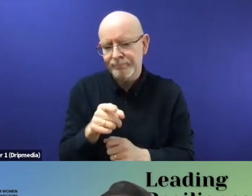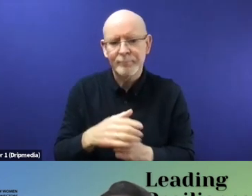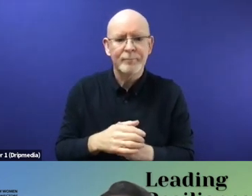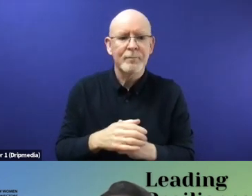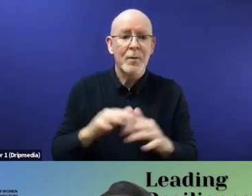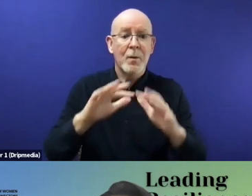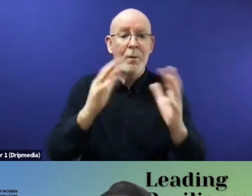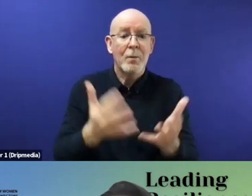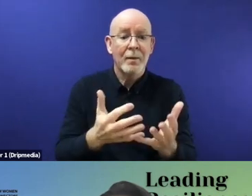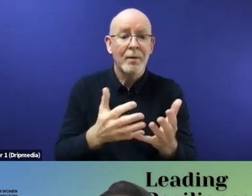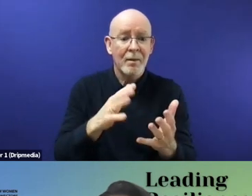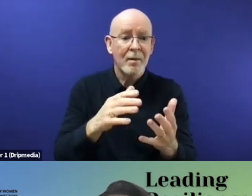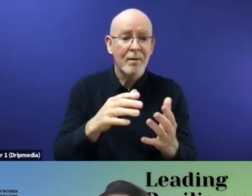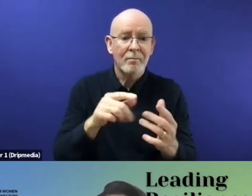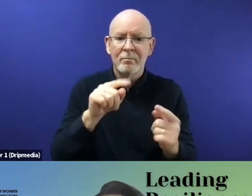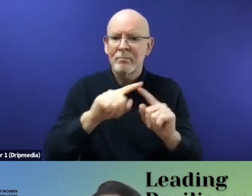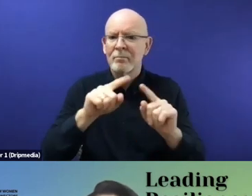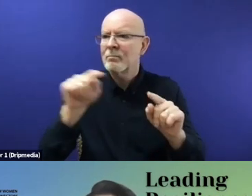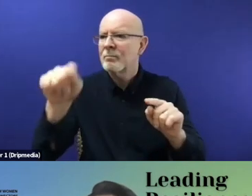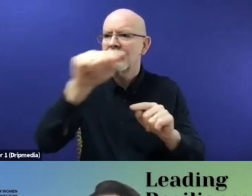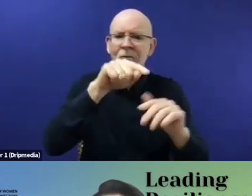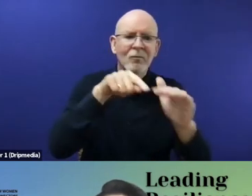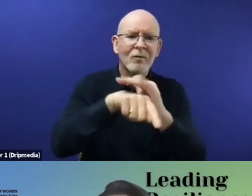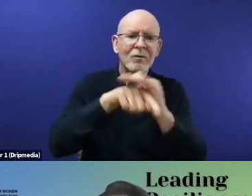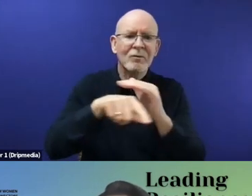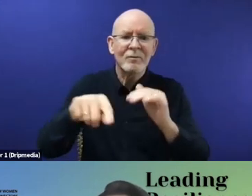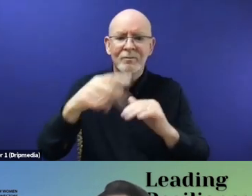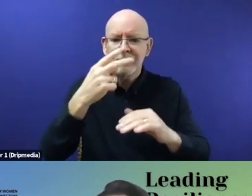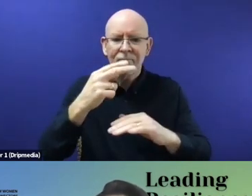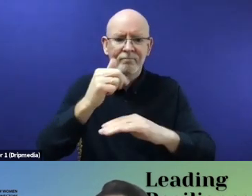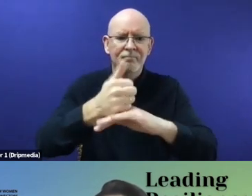effort. I would like to turn now immediately to